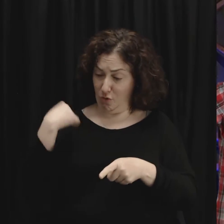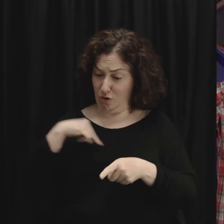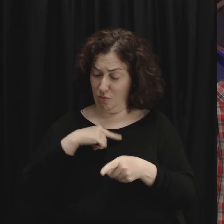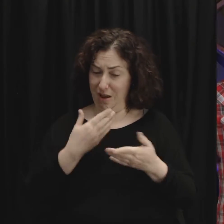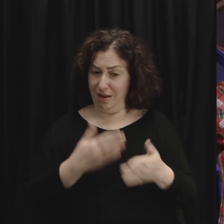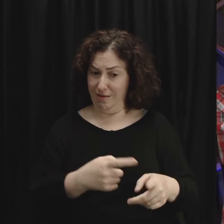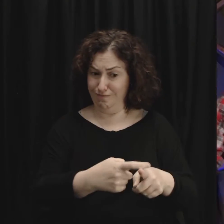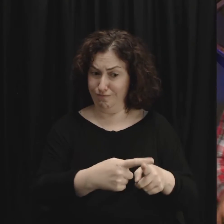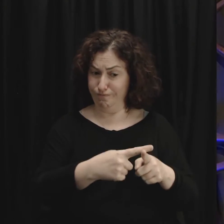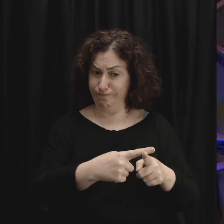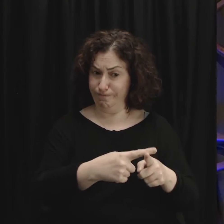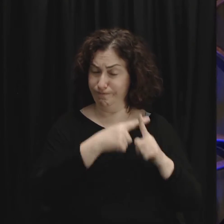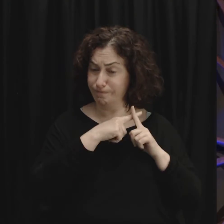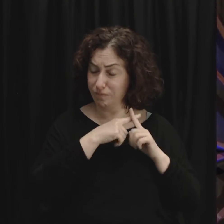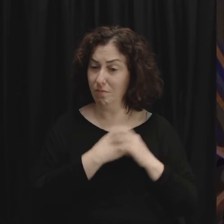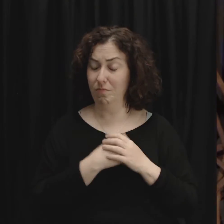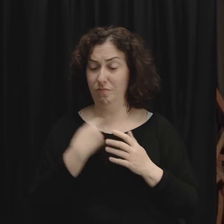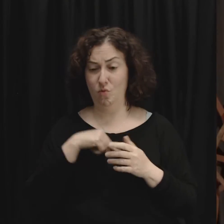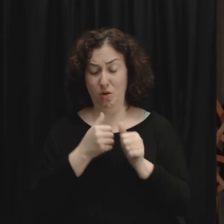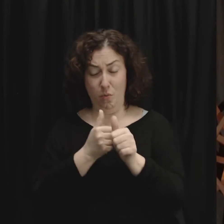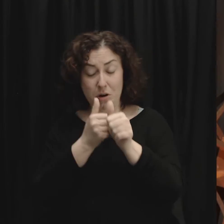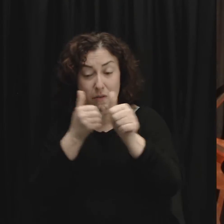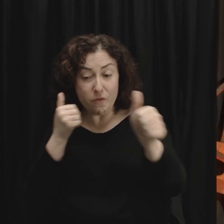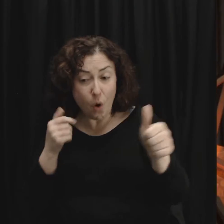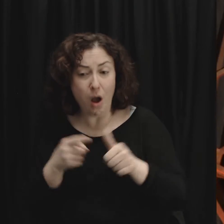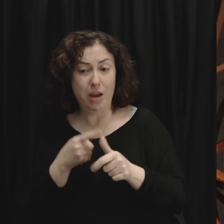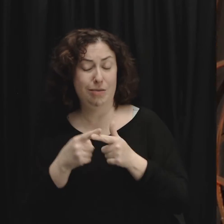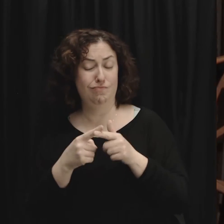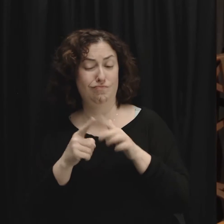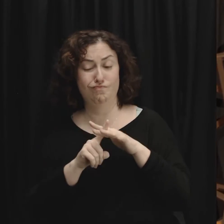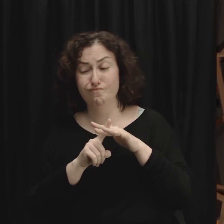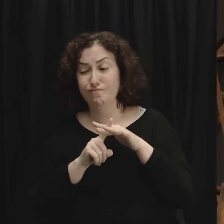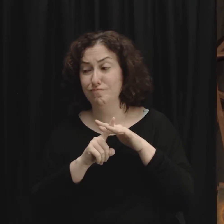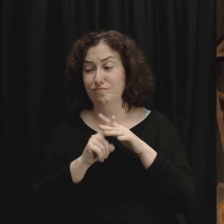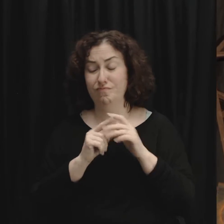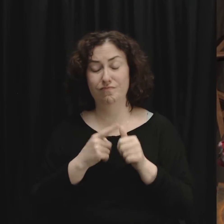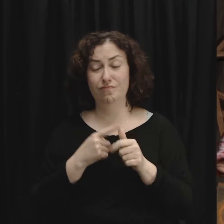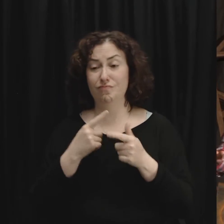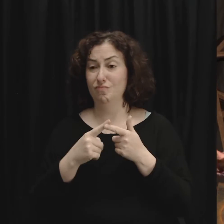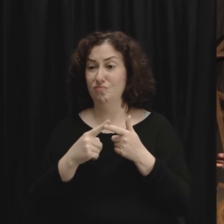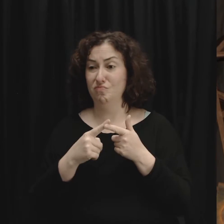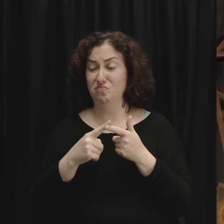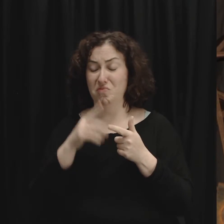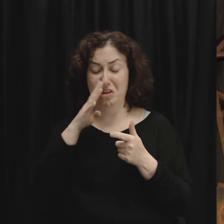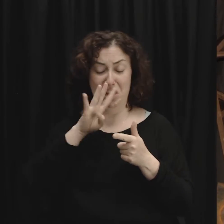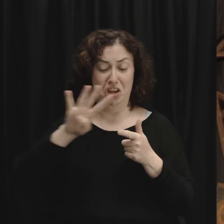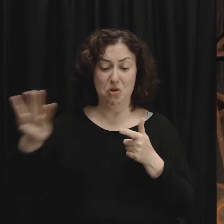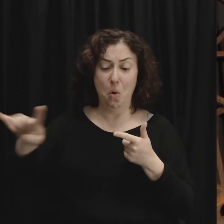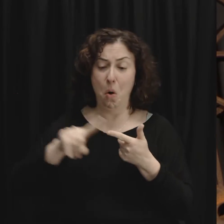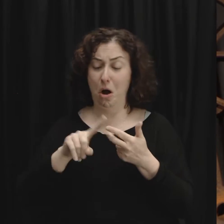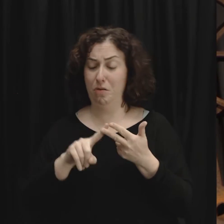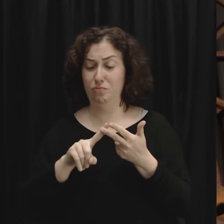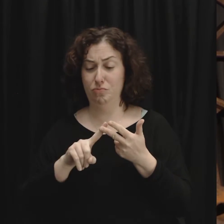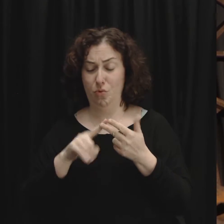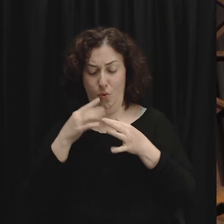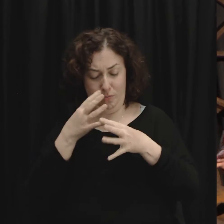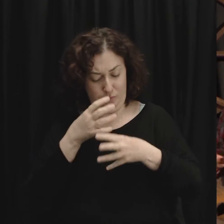it, pretending it's not there. Sometimes we deal with conflict by just shutting down. We just go all, you know,